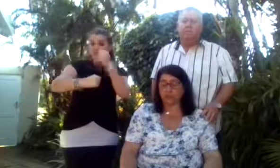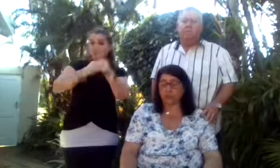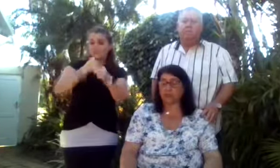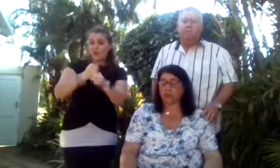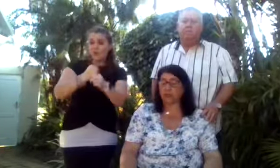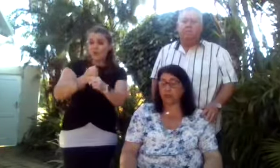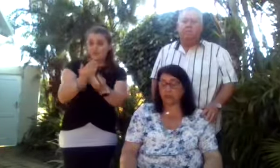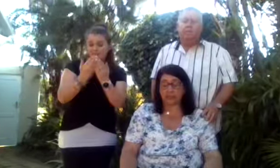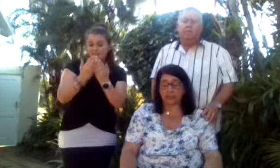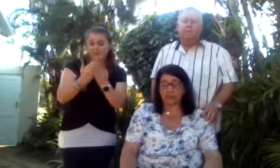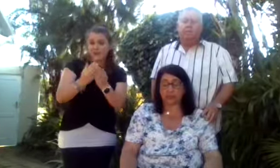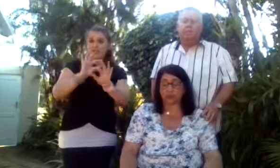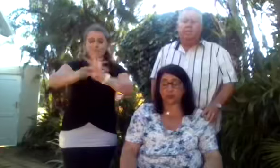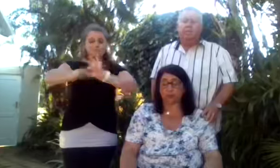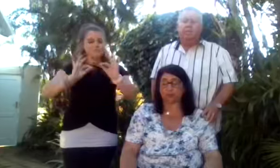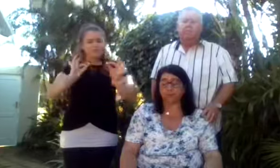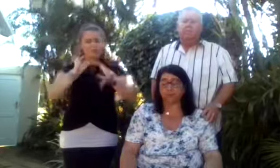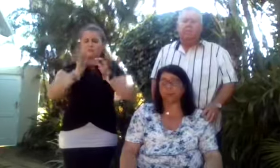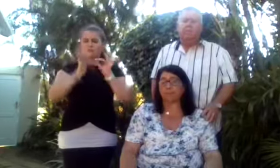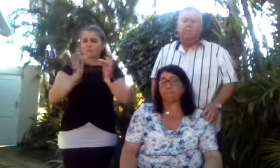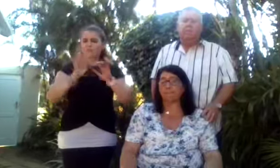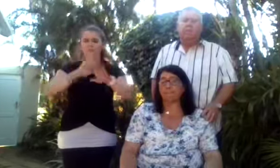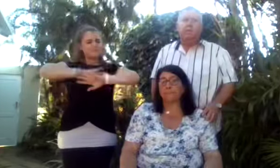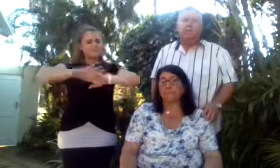interpreters or assistants at all.